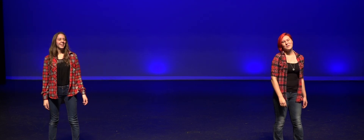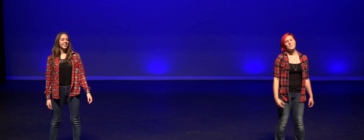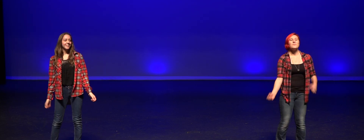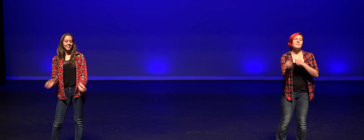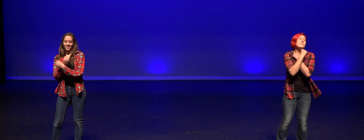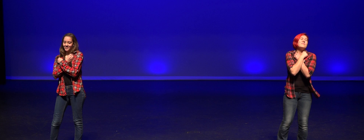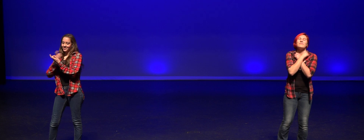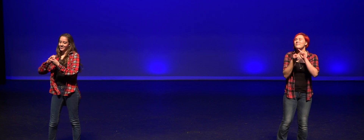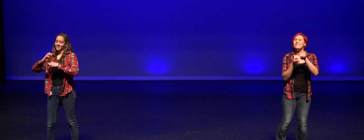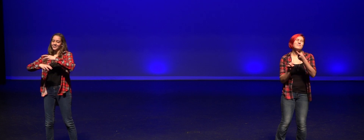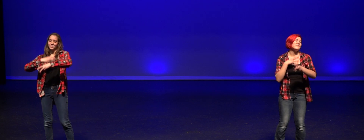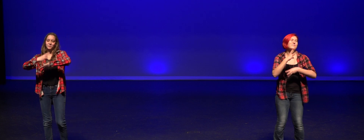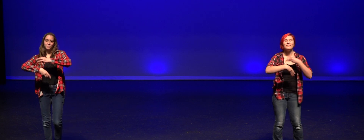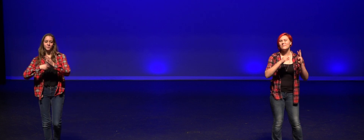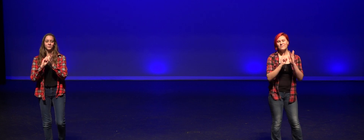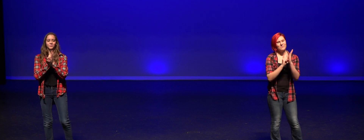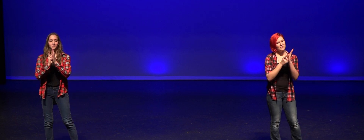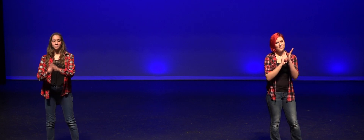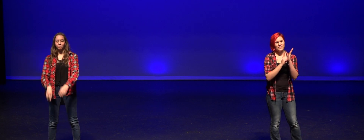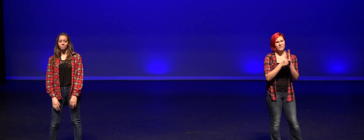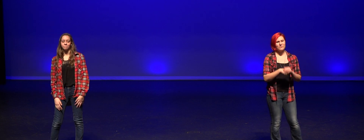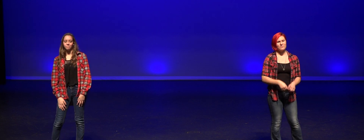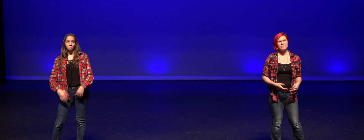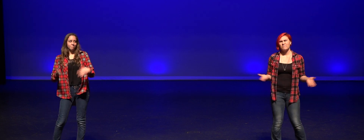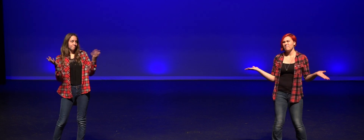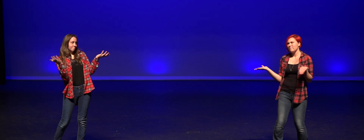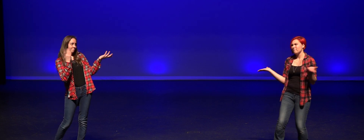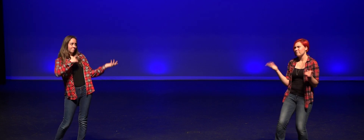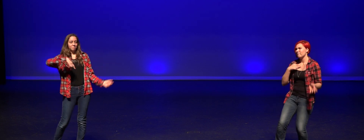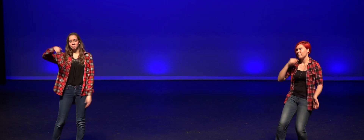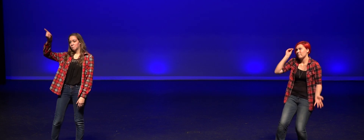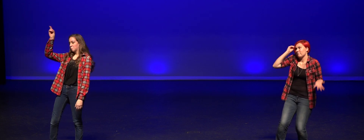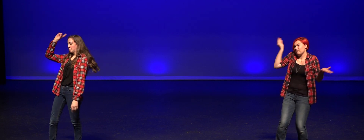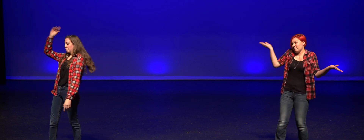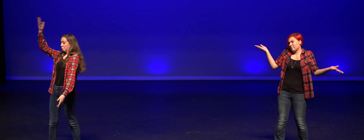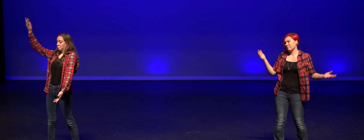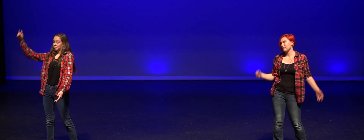Love can change the world in a moment But what do I know?